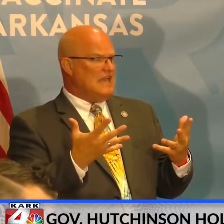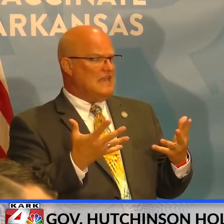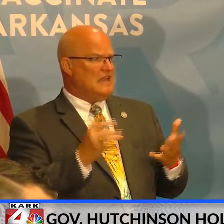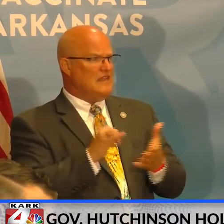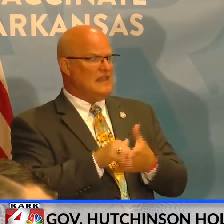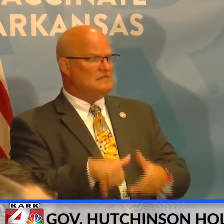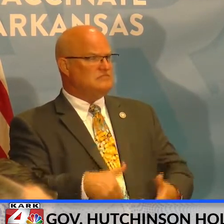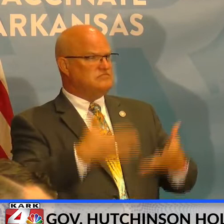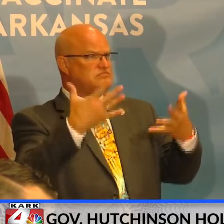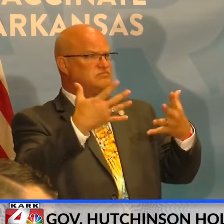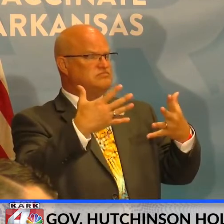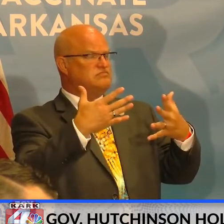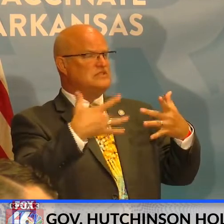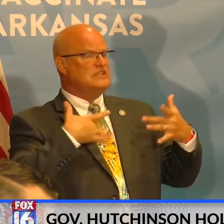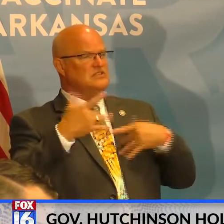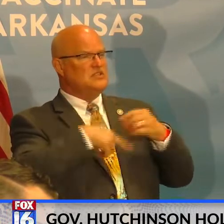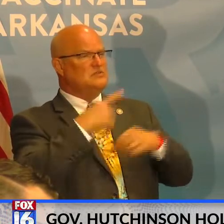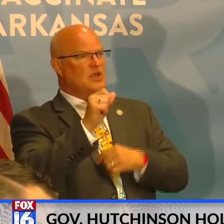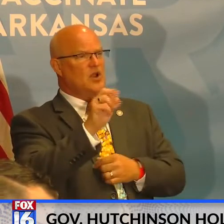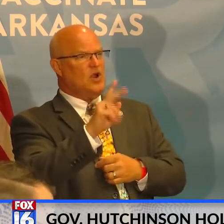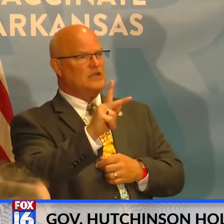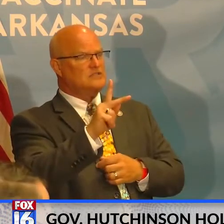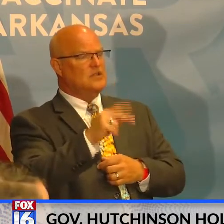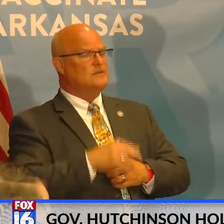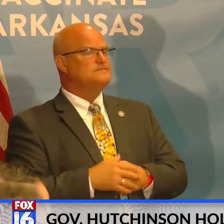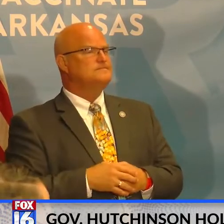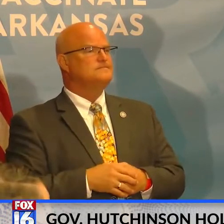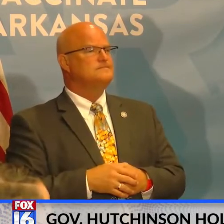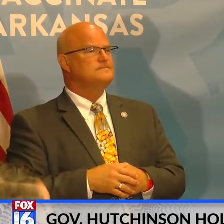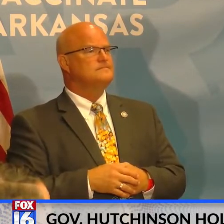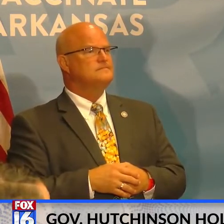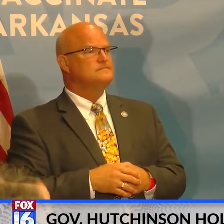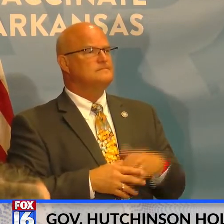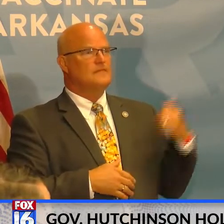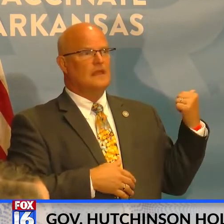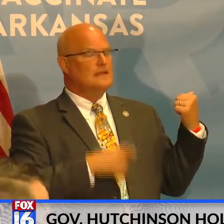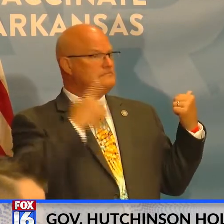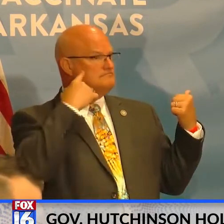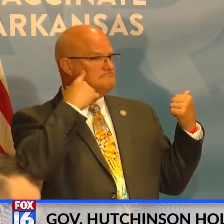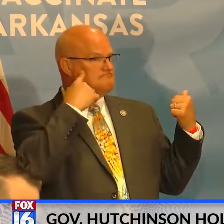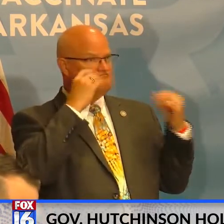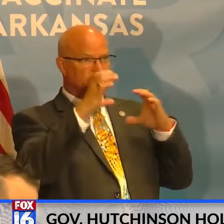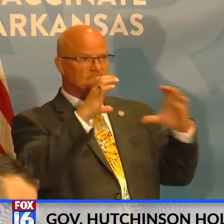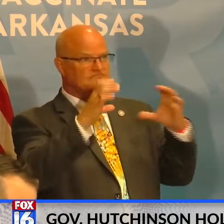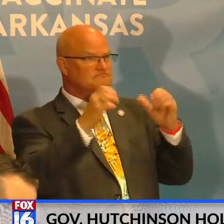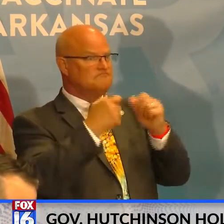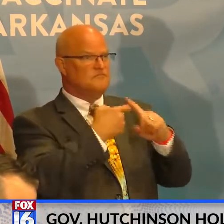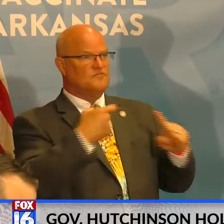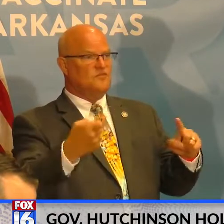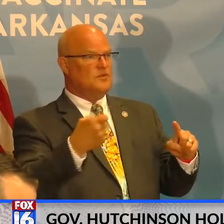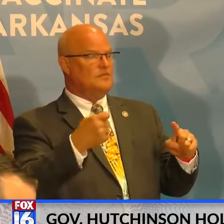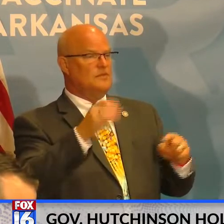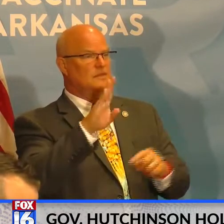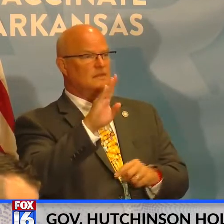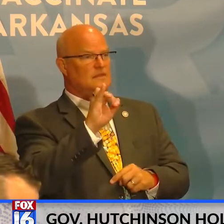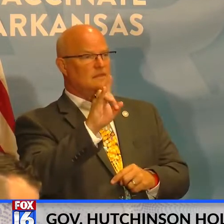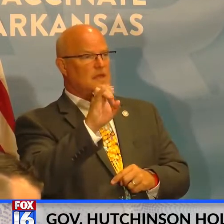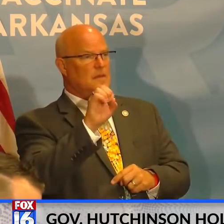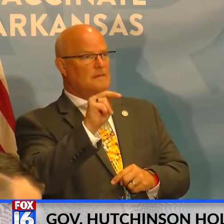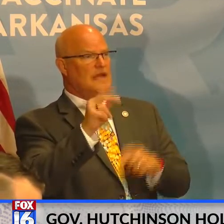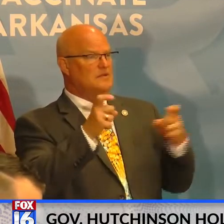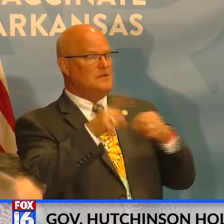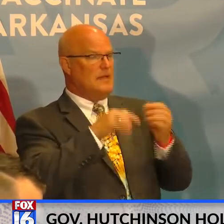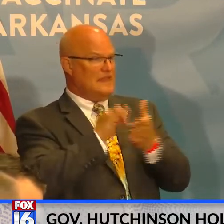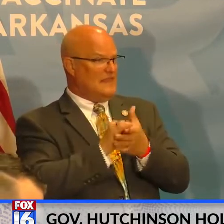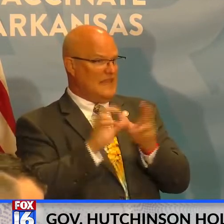that raise any concerns about Arkansas's ban? I have not had any communication from the Biden administration on